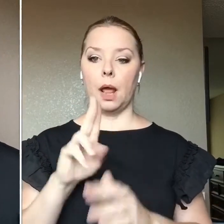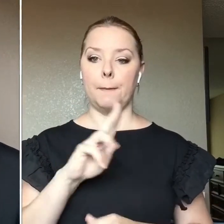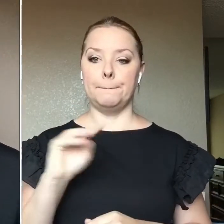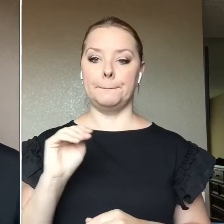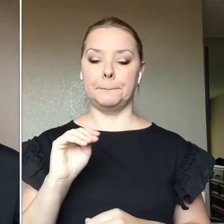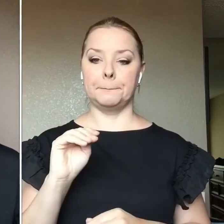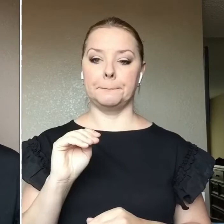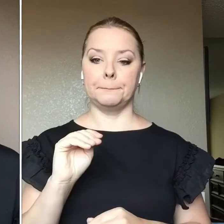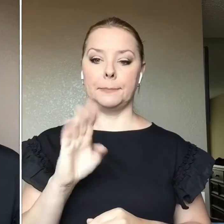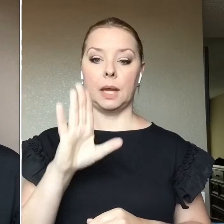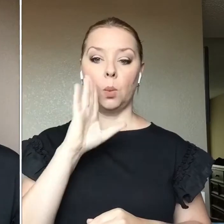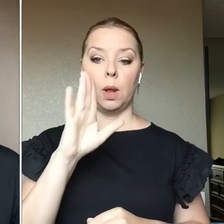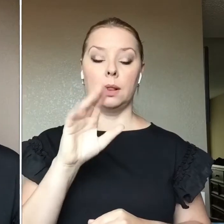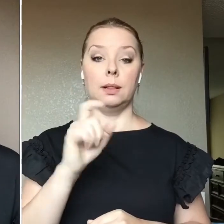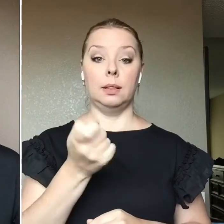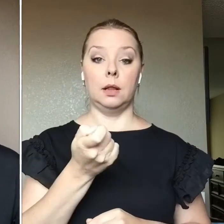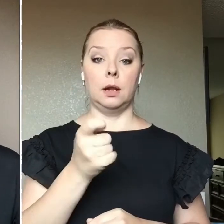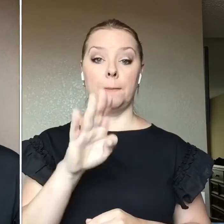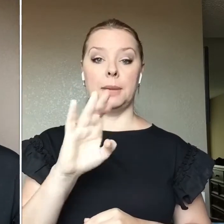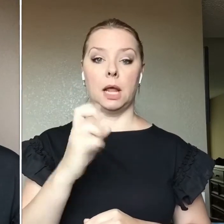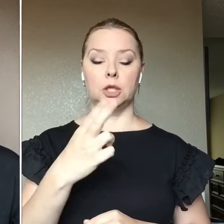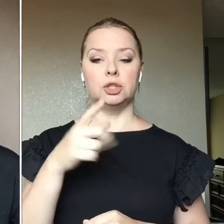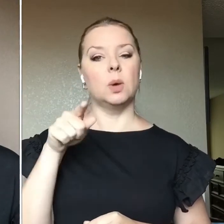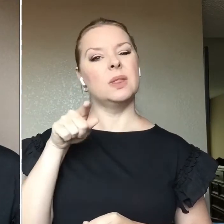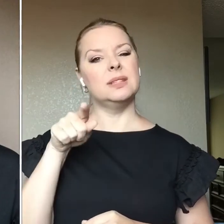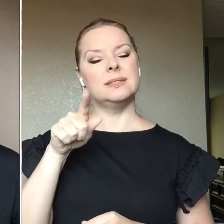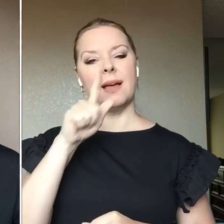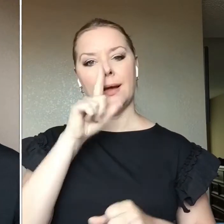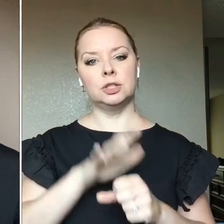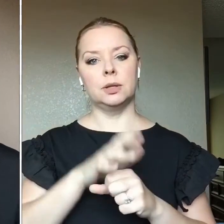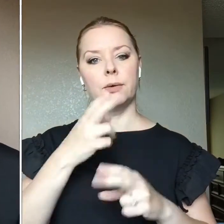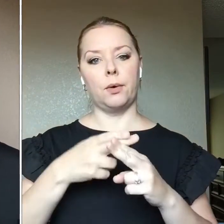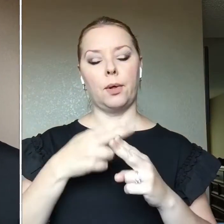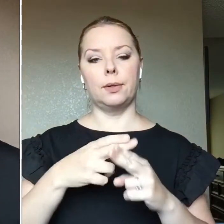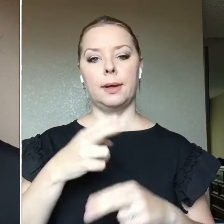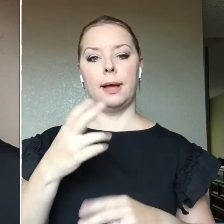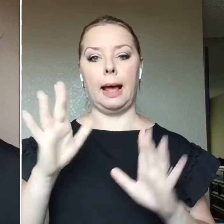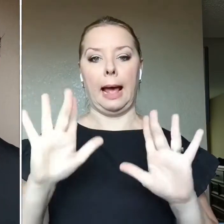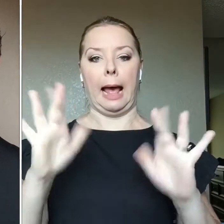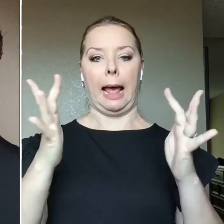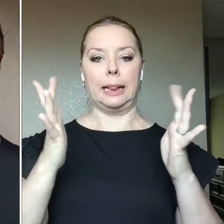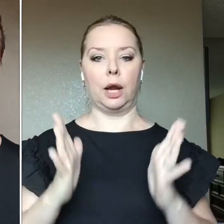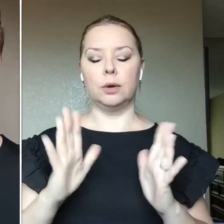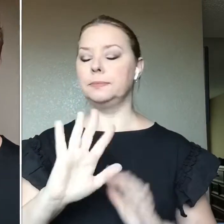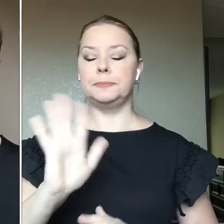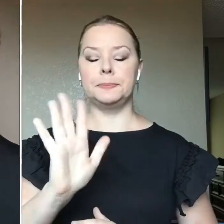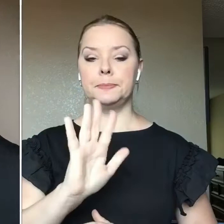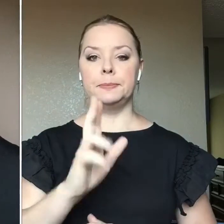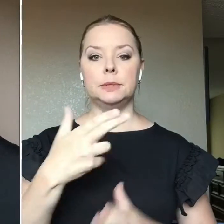I'm gonna do a little bit of blush So this is actually, they're calling it a highlighter Or an illuminator